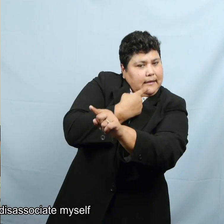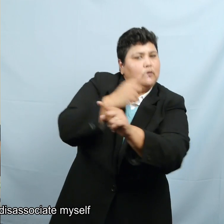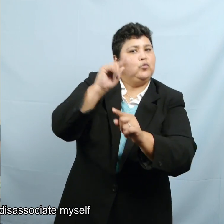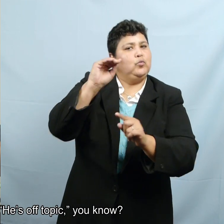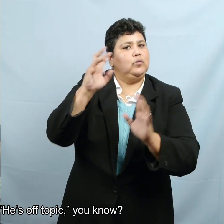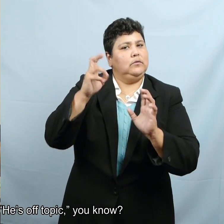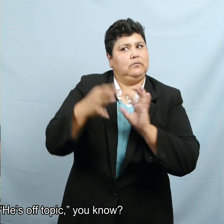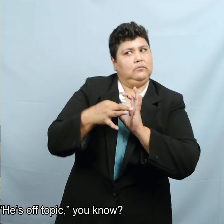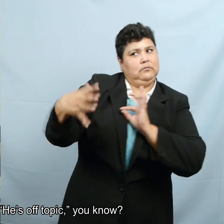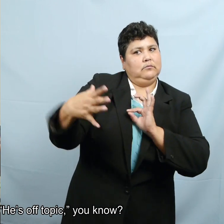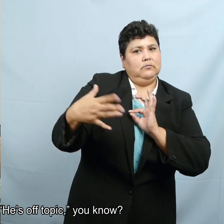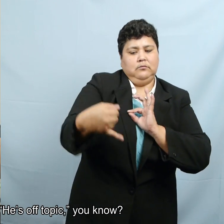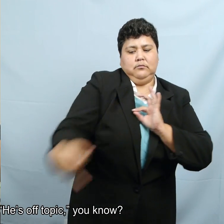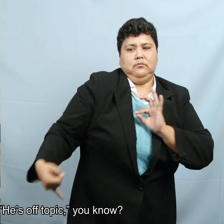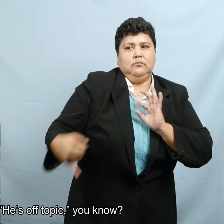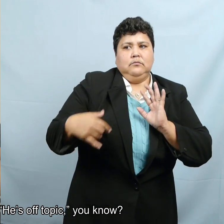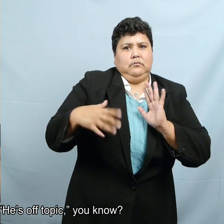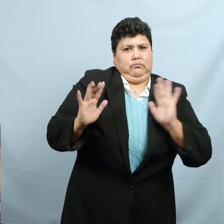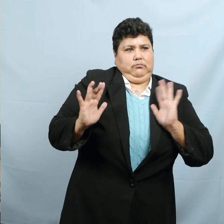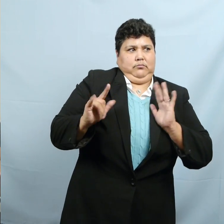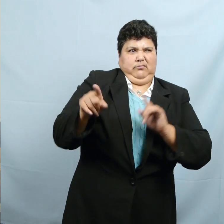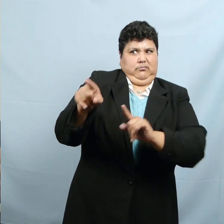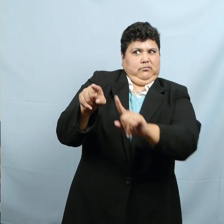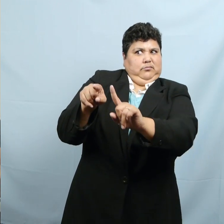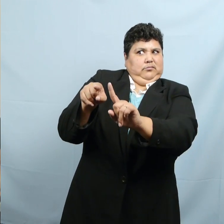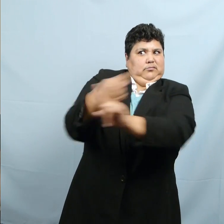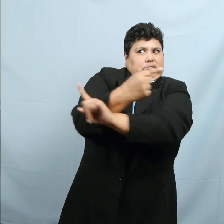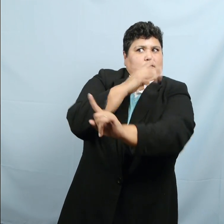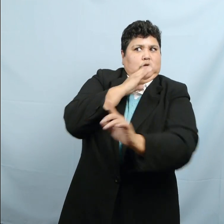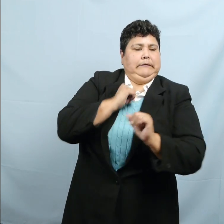disassociate myself from that, he's off topic, you know.